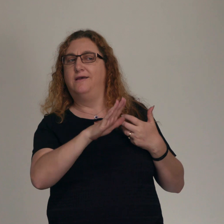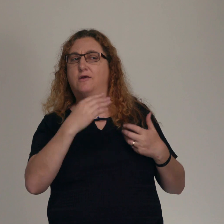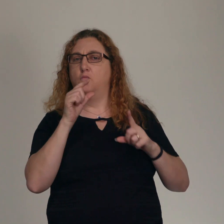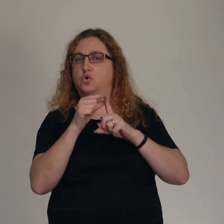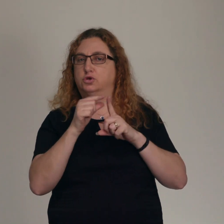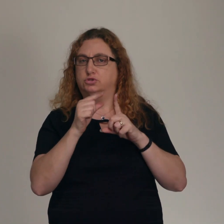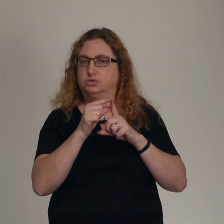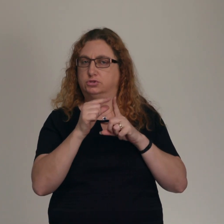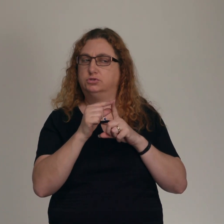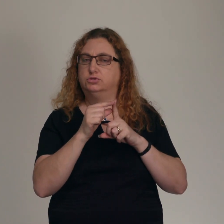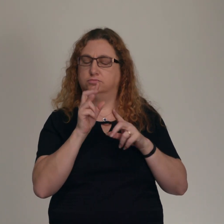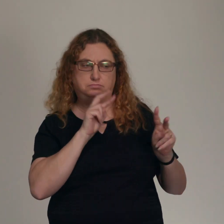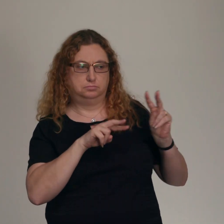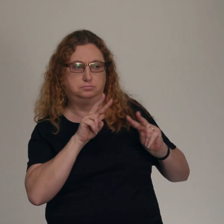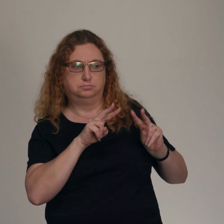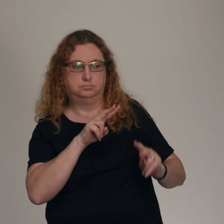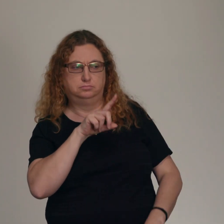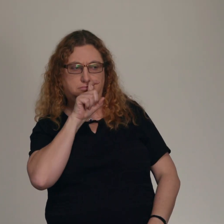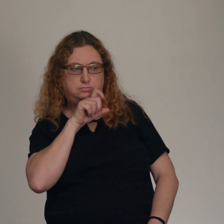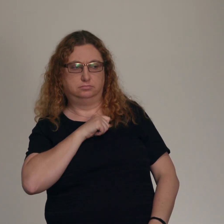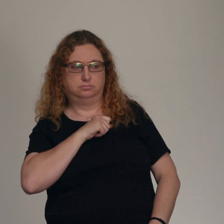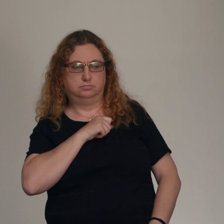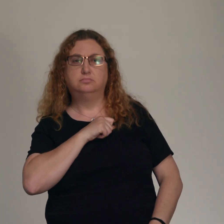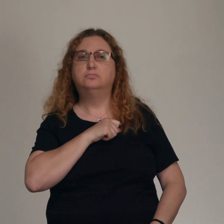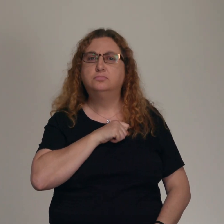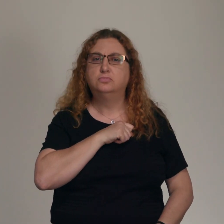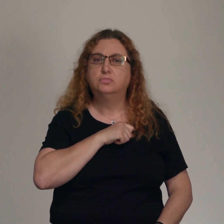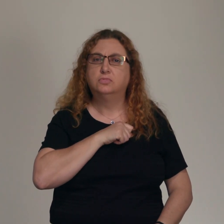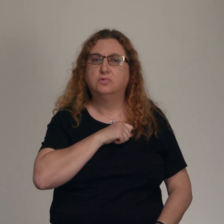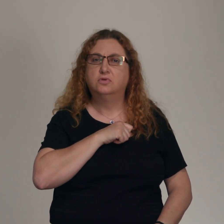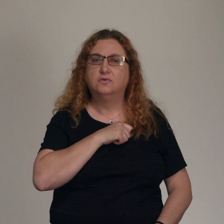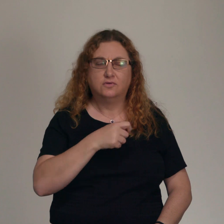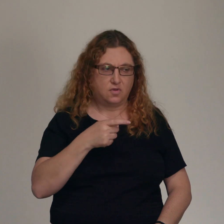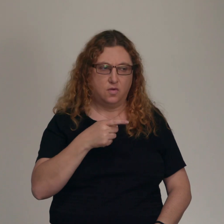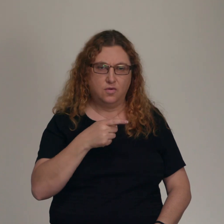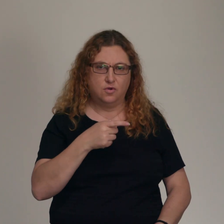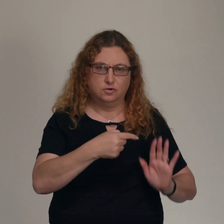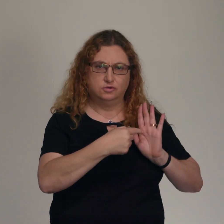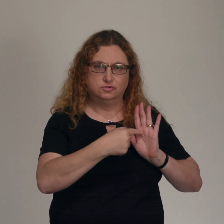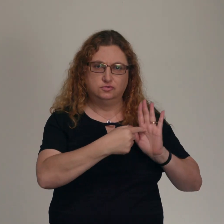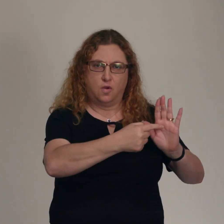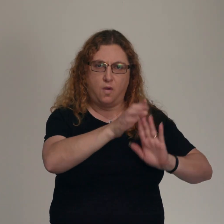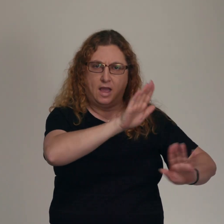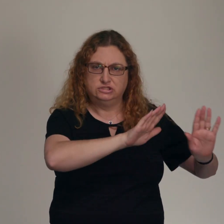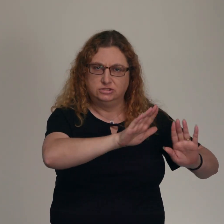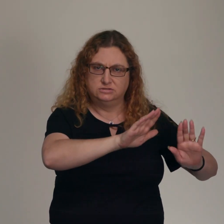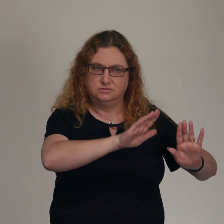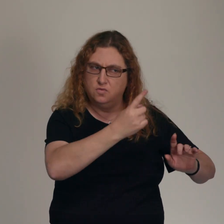We do something different than we say we do or that we should do. But that's not so